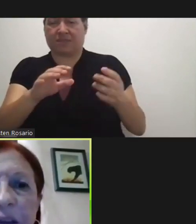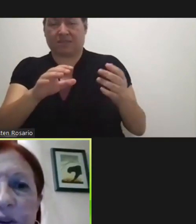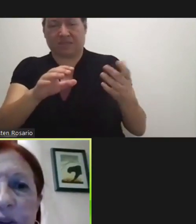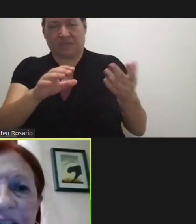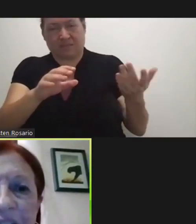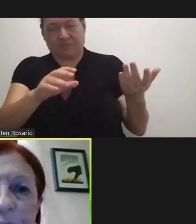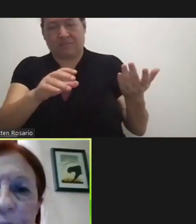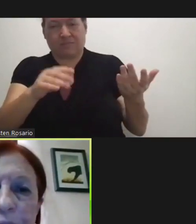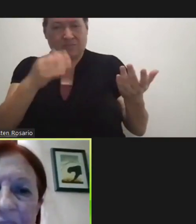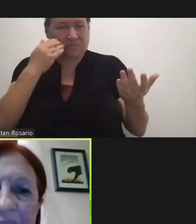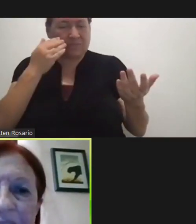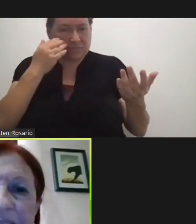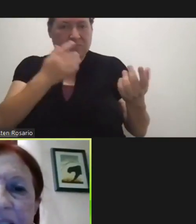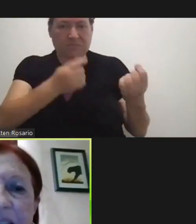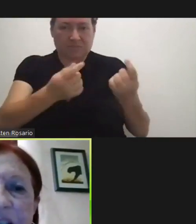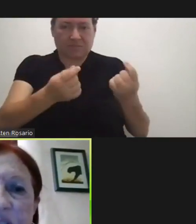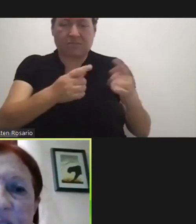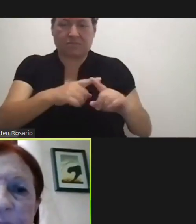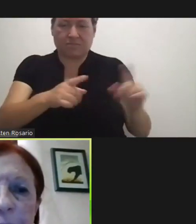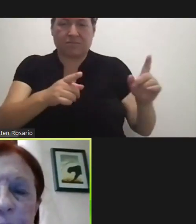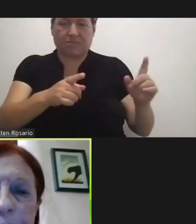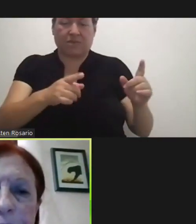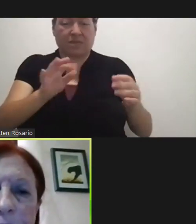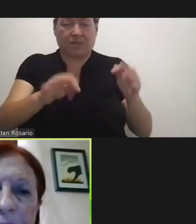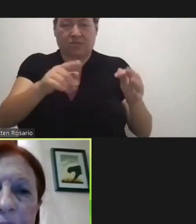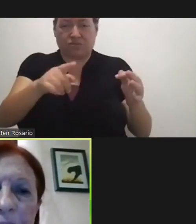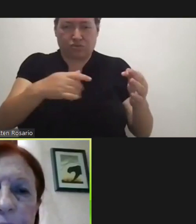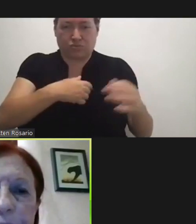But If You Did Make That Decision